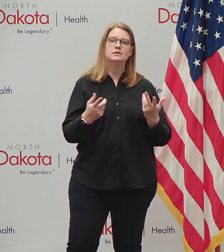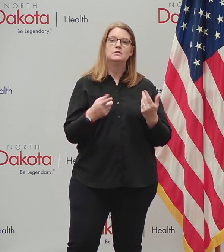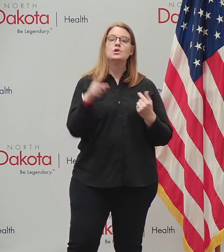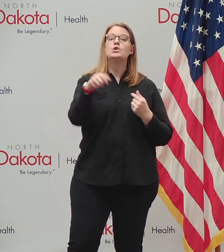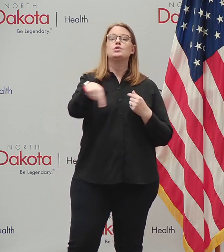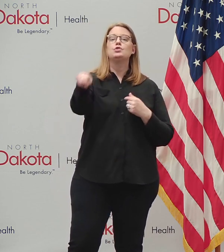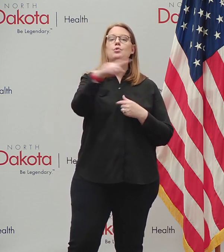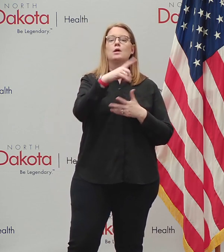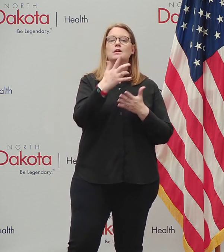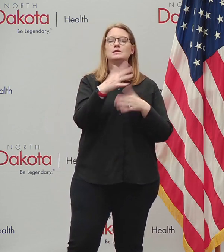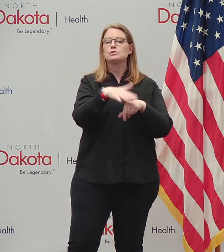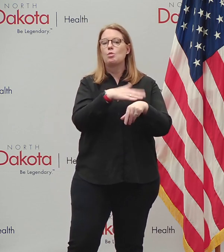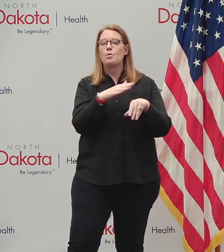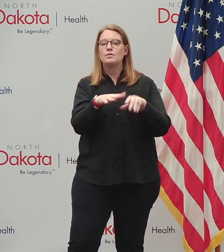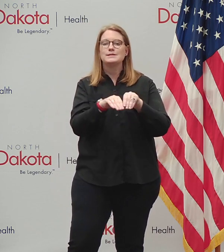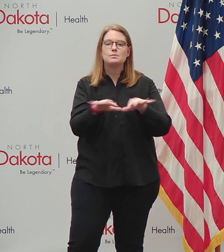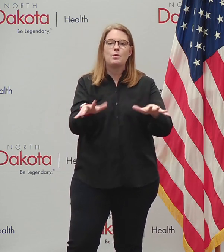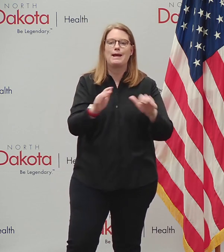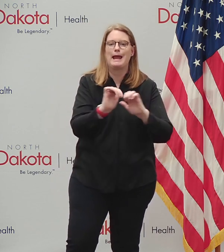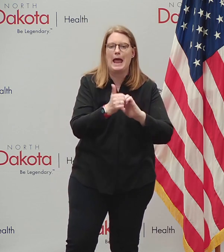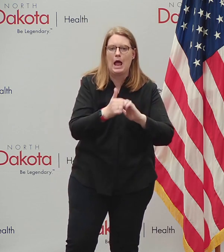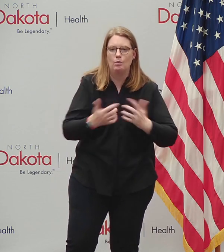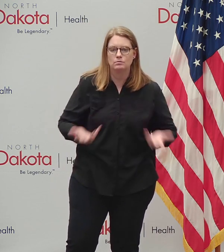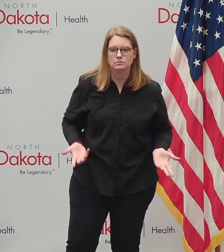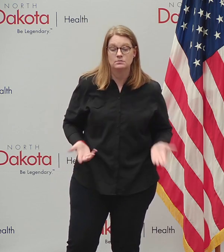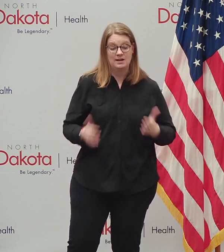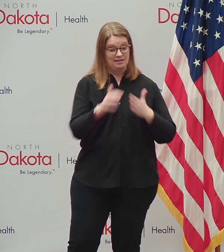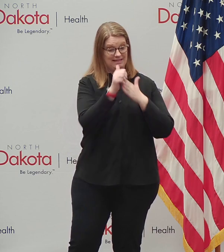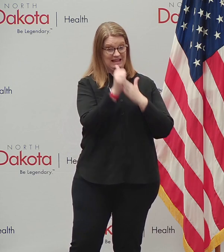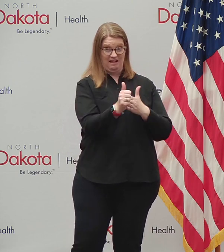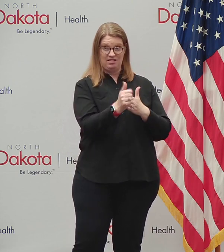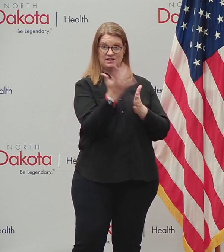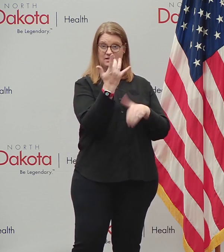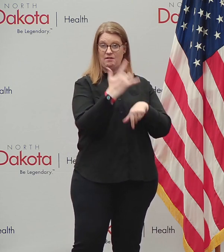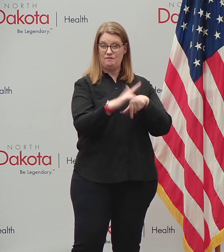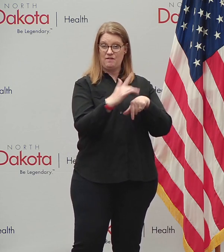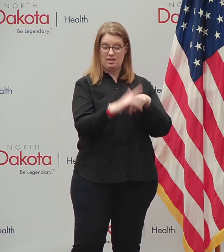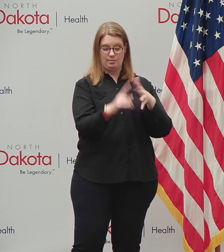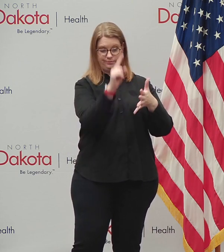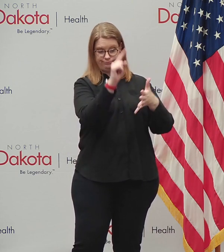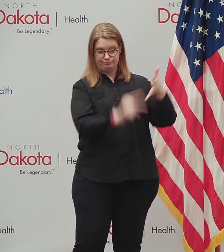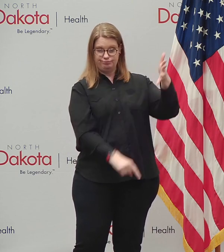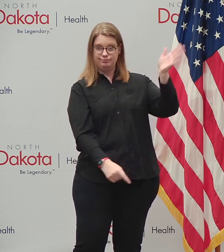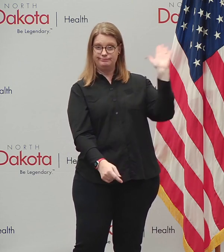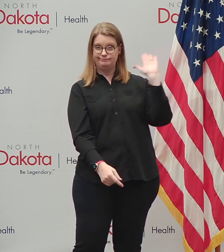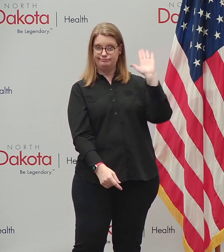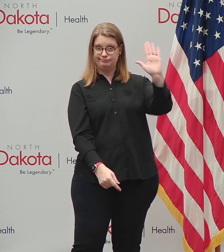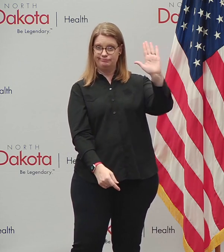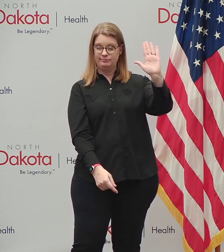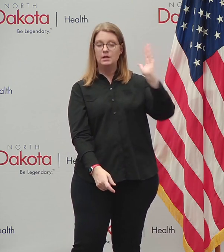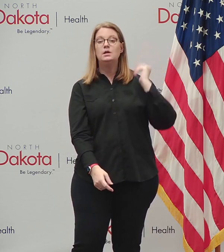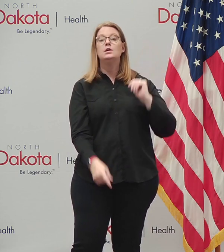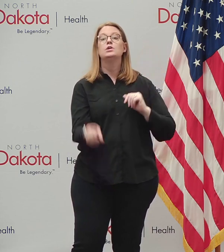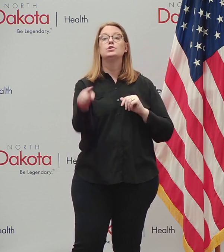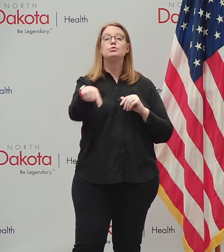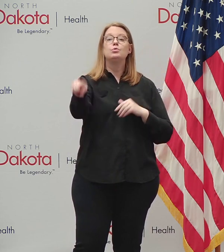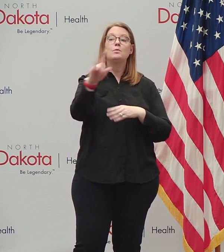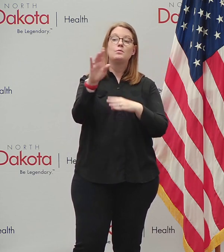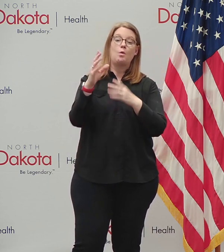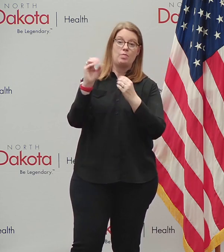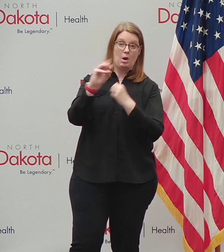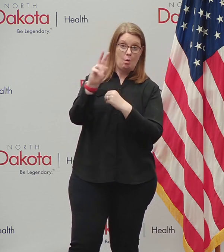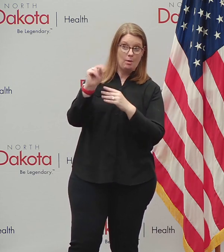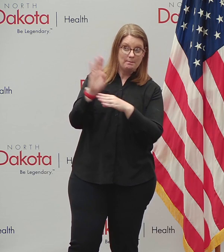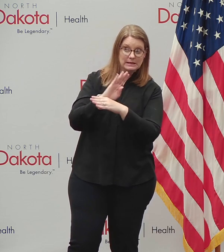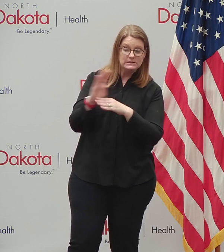going to do to help slow the spread? Because the guidelines are out there. We've put them out in all the counties. And now you as a business owner, you as an